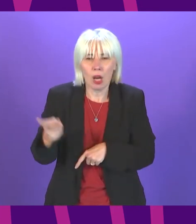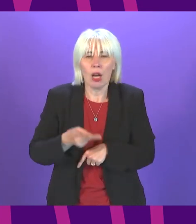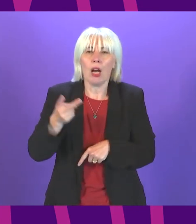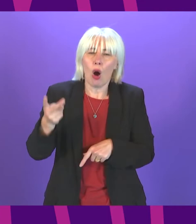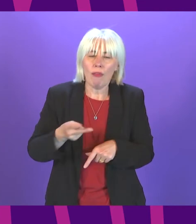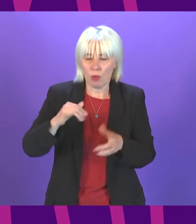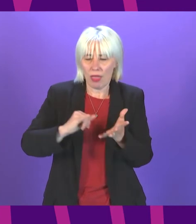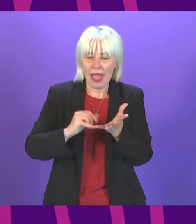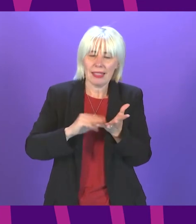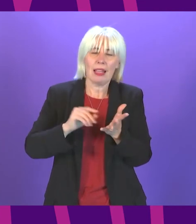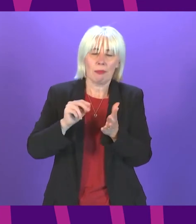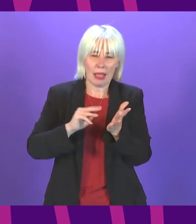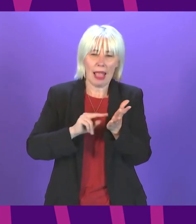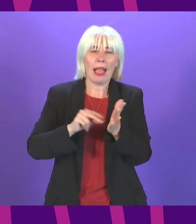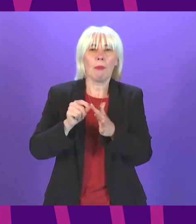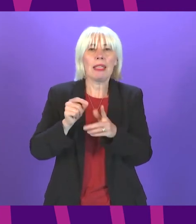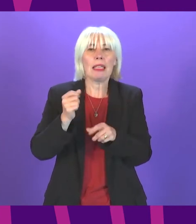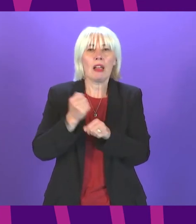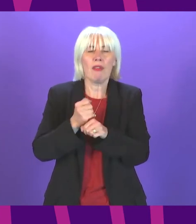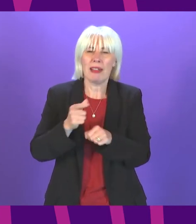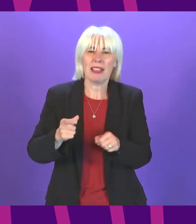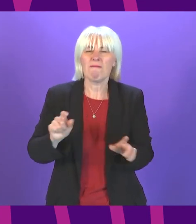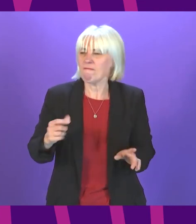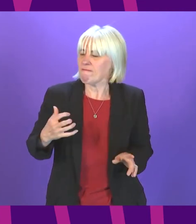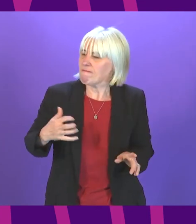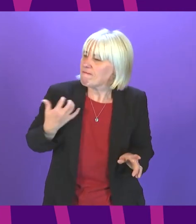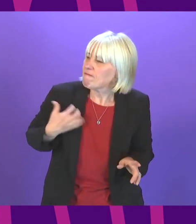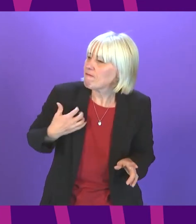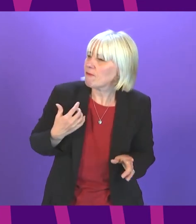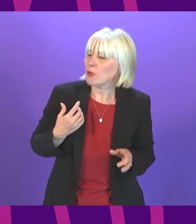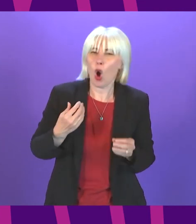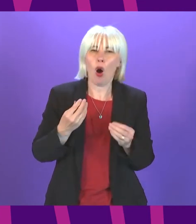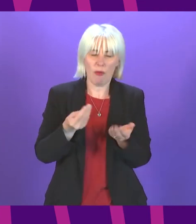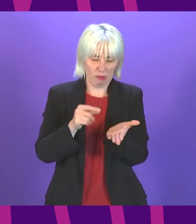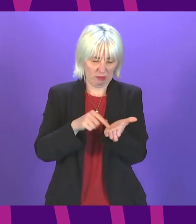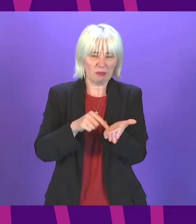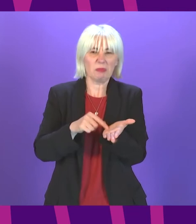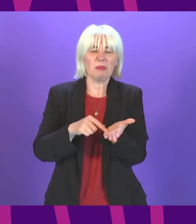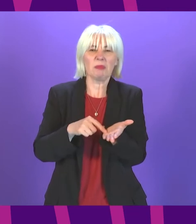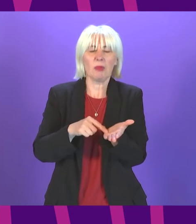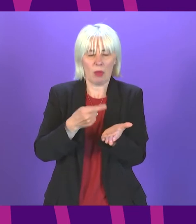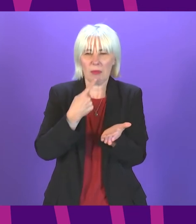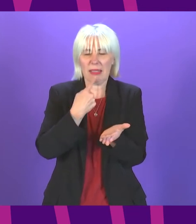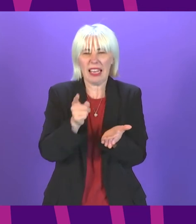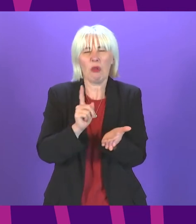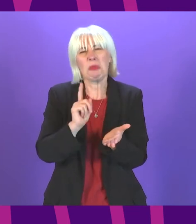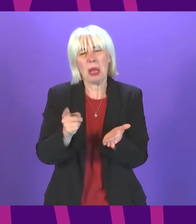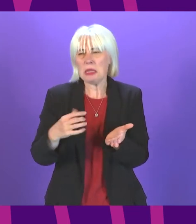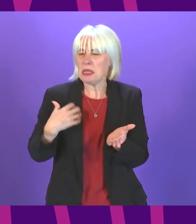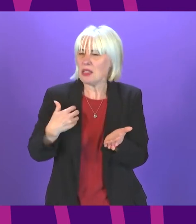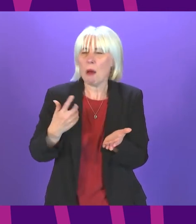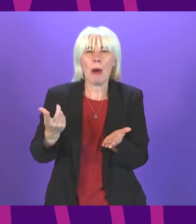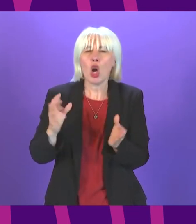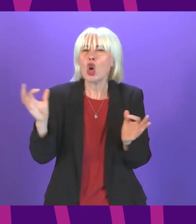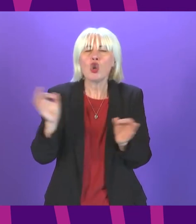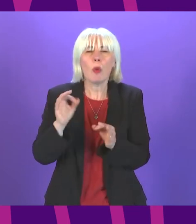SNP government providers feel most annoyed not about the substance of what's being announced and set out in this parliament but the fact that no one